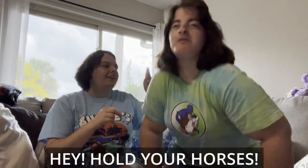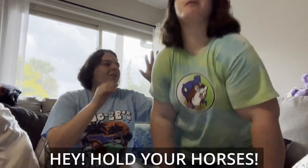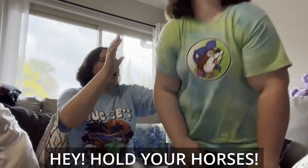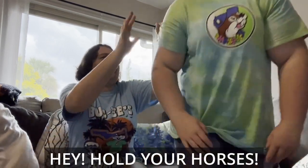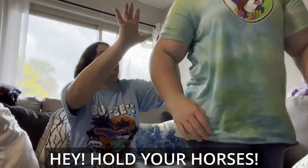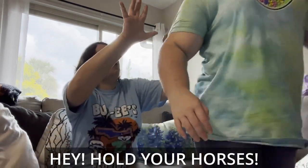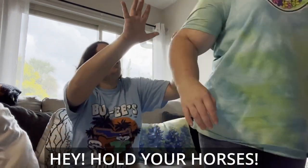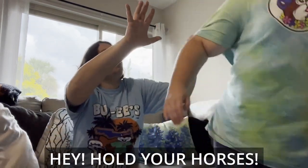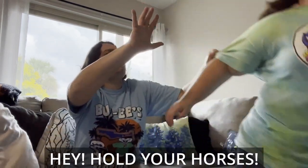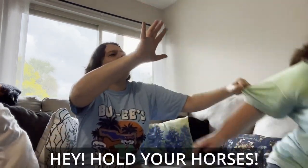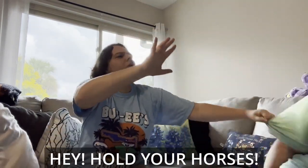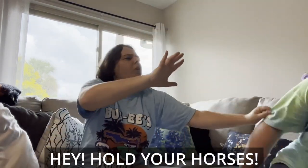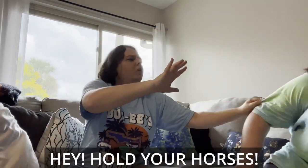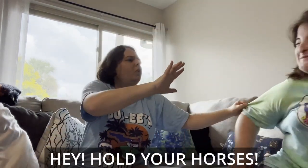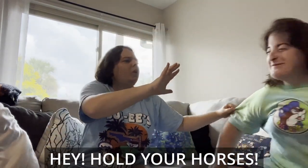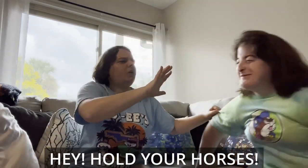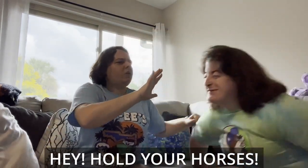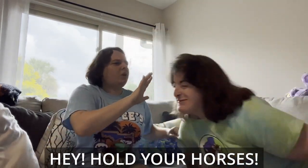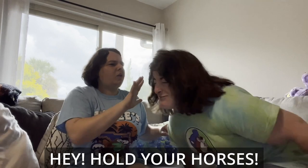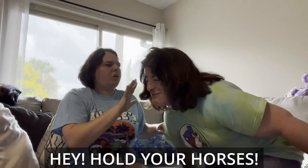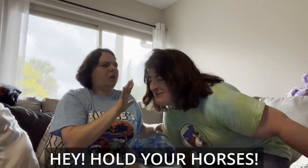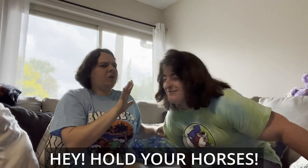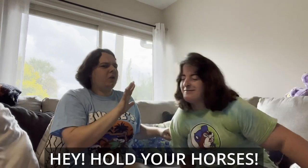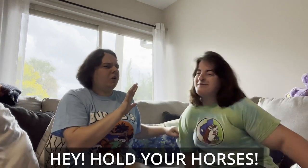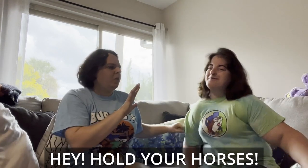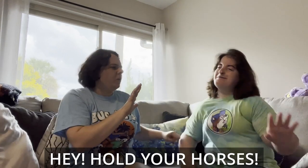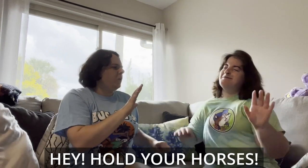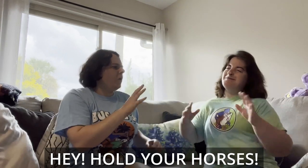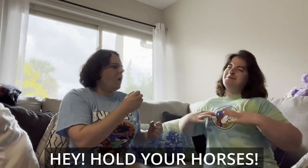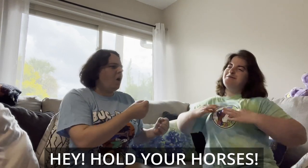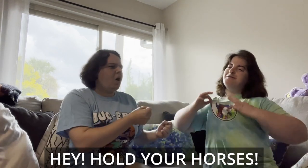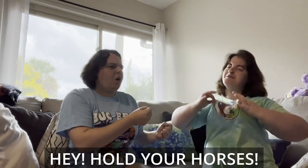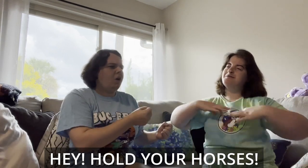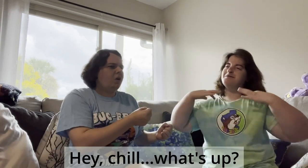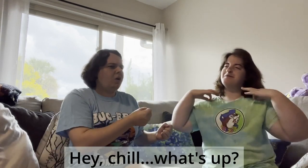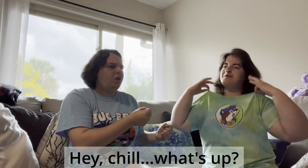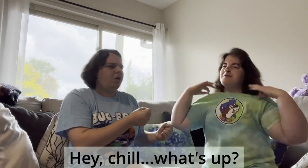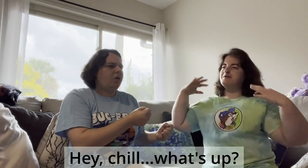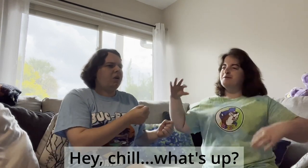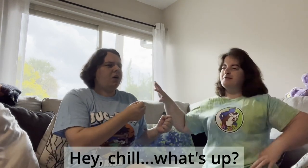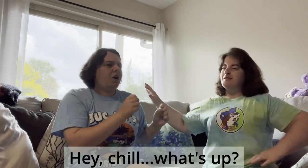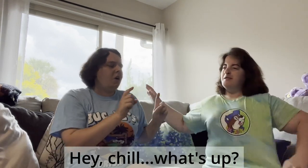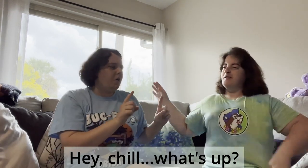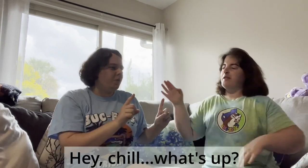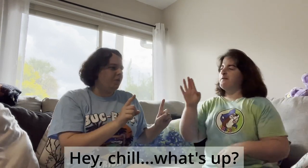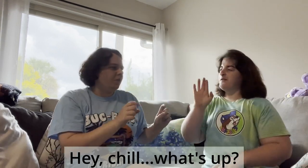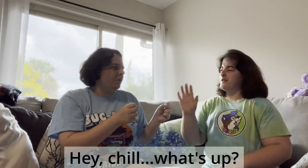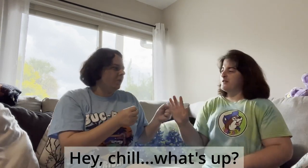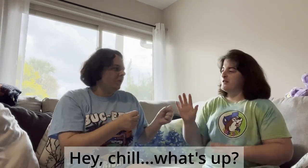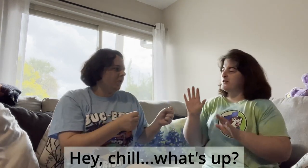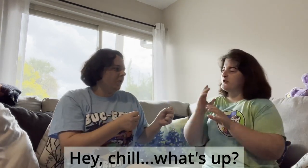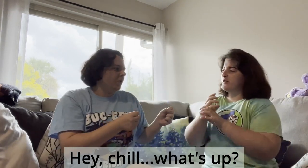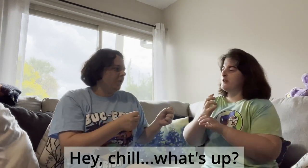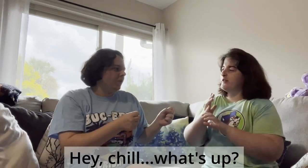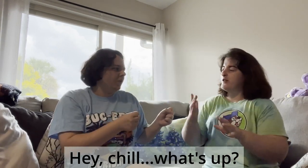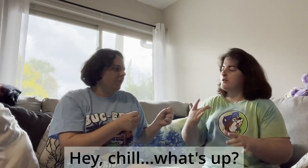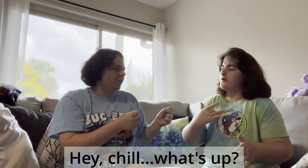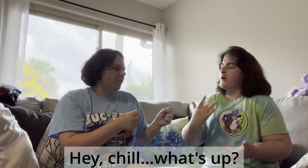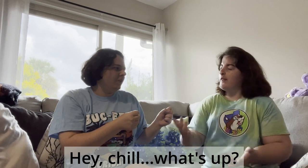Do you want train you? Um, um, I want